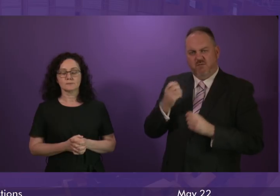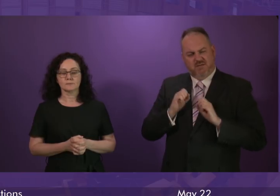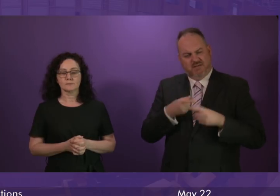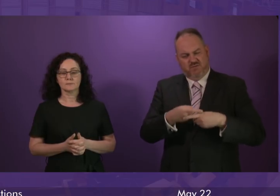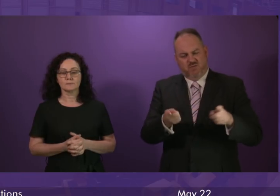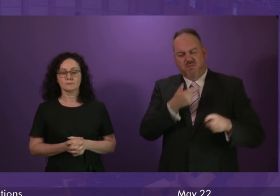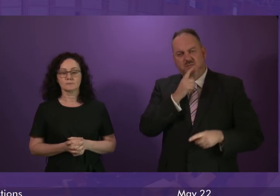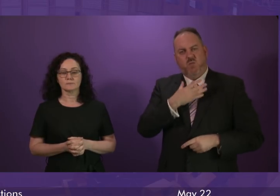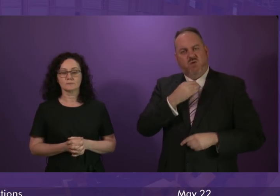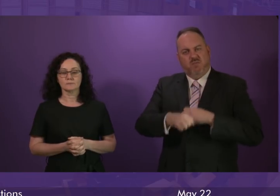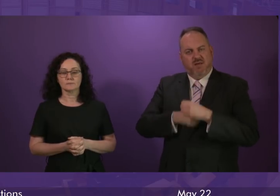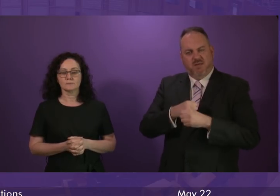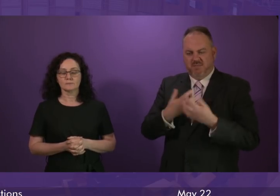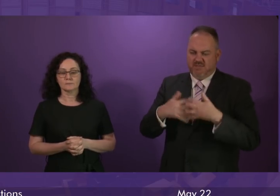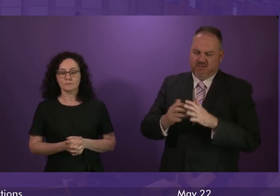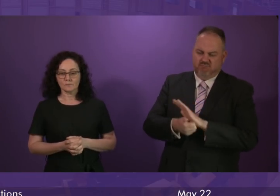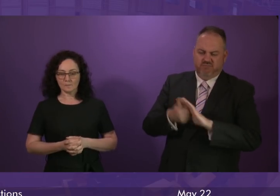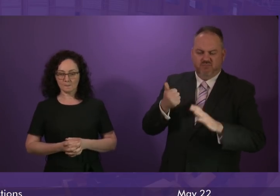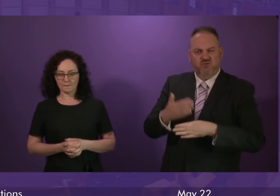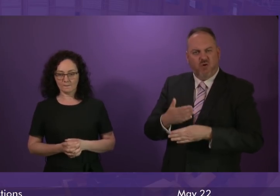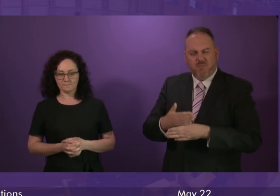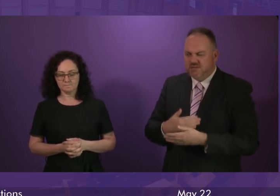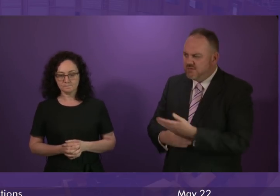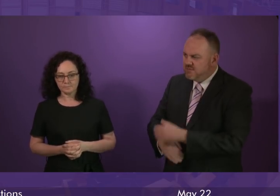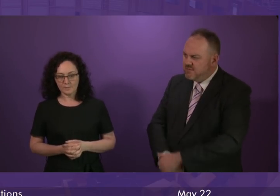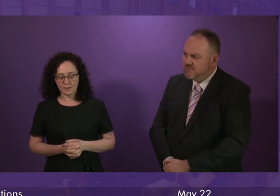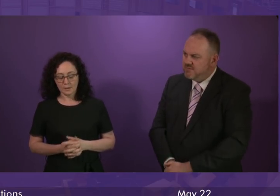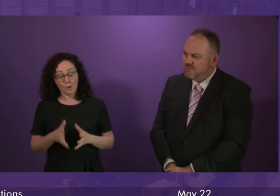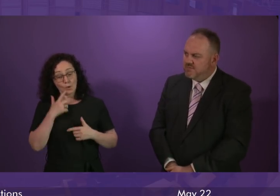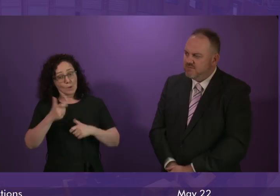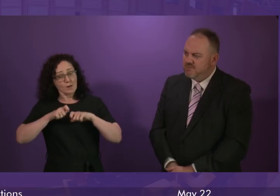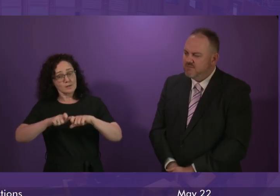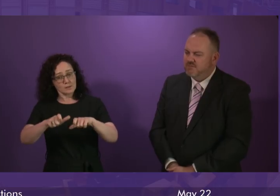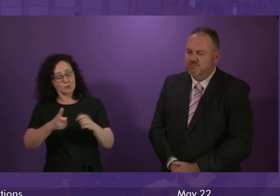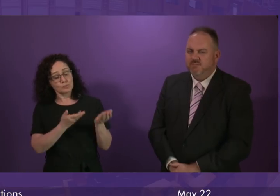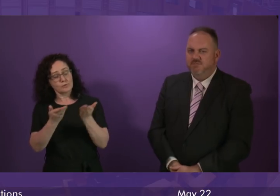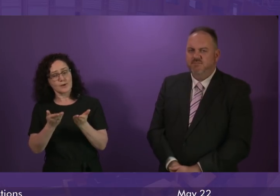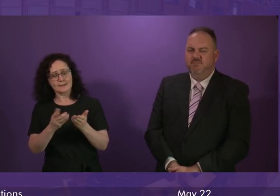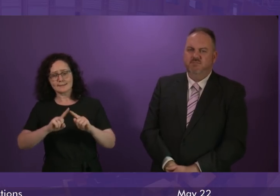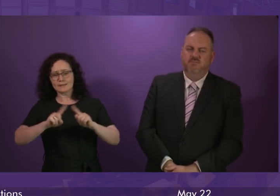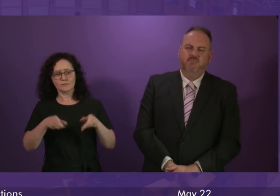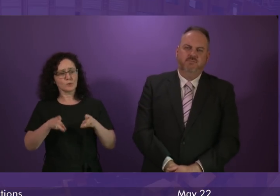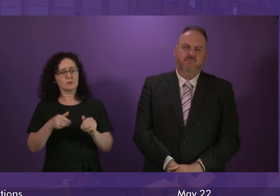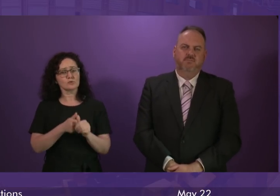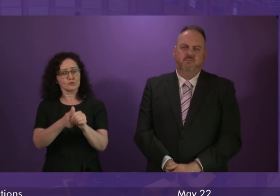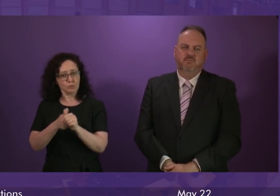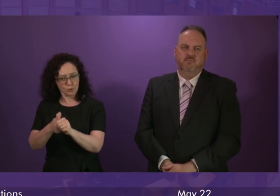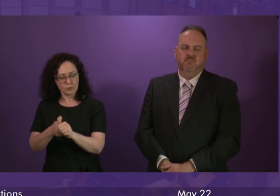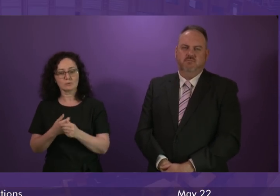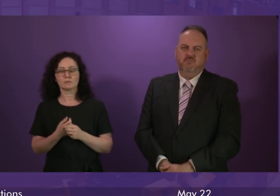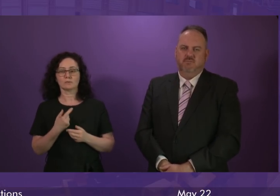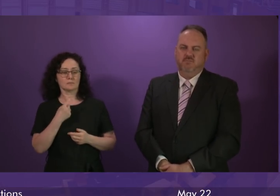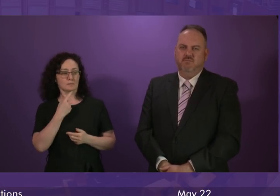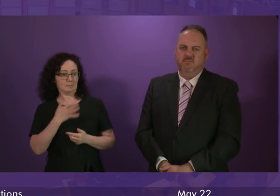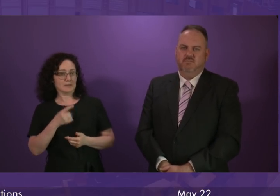for those looking to move into this sector? First Minister. Well, continue to provide a range of support. I mentioned the Financial Services Advisory